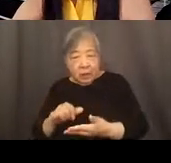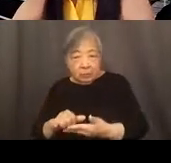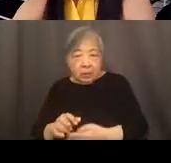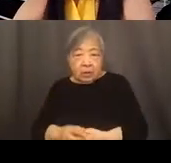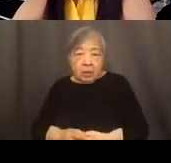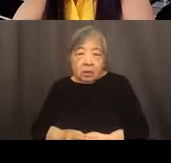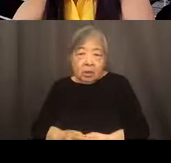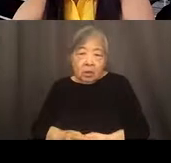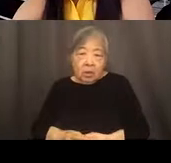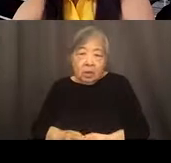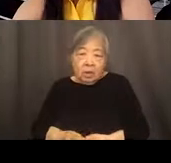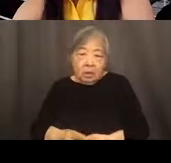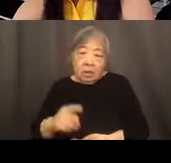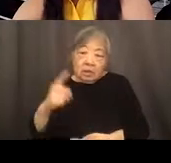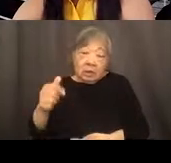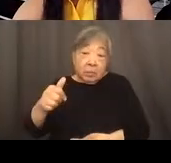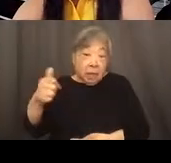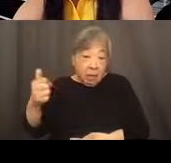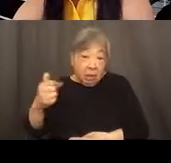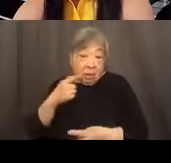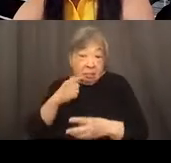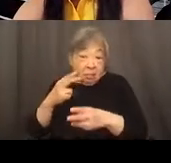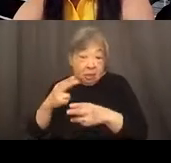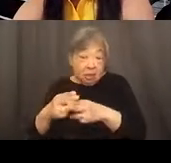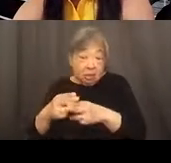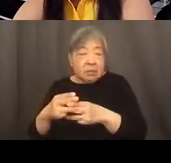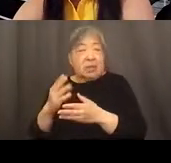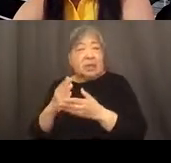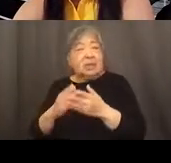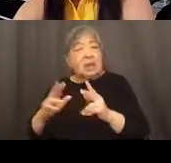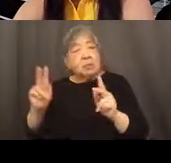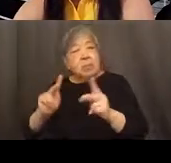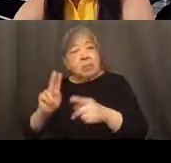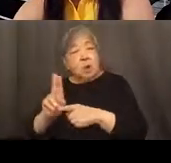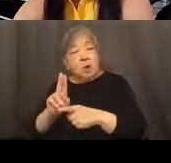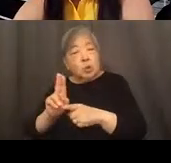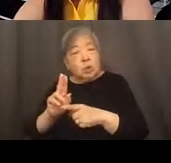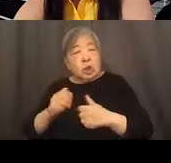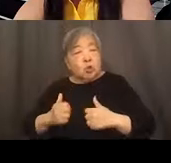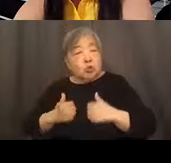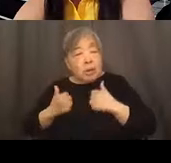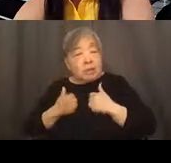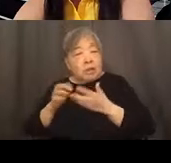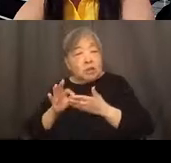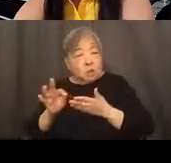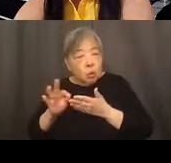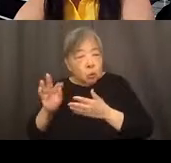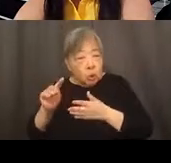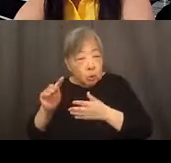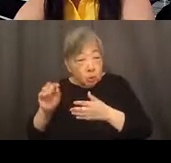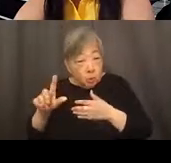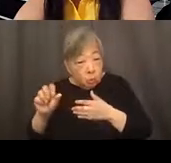So one other thing I'll mention on the other slide is, I know some folks are using resident scoring tools, or others are